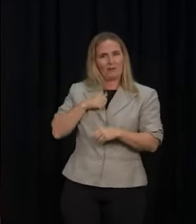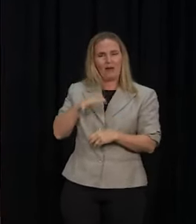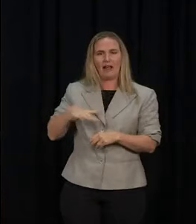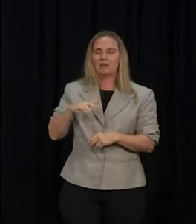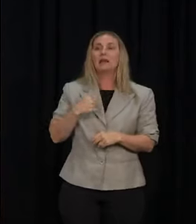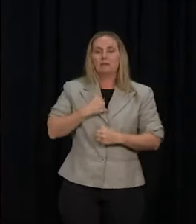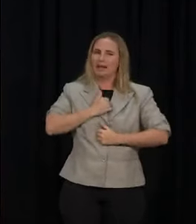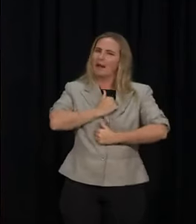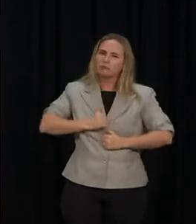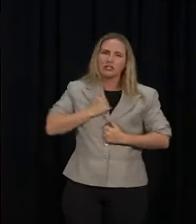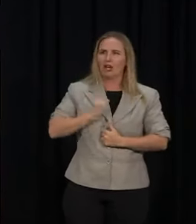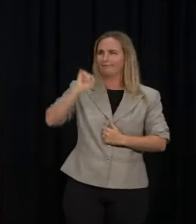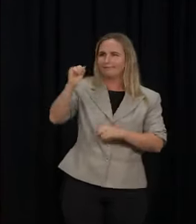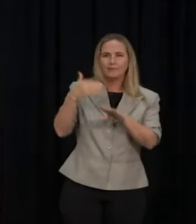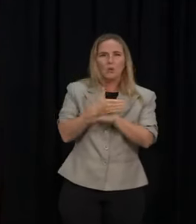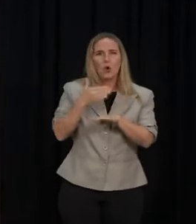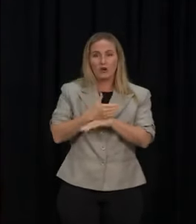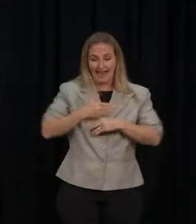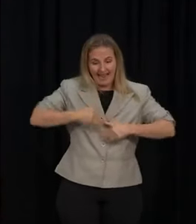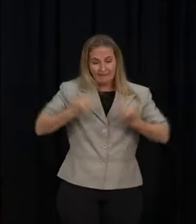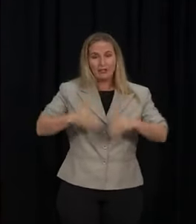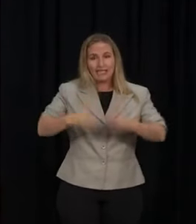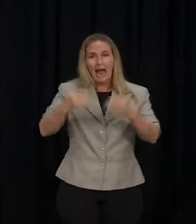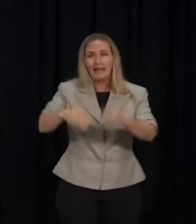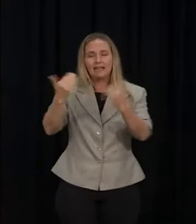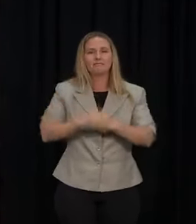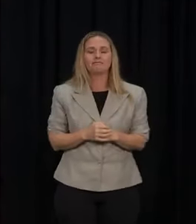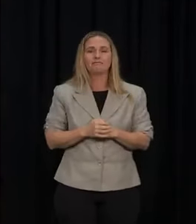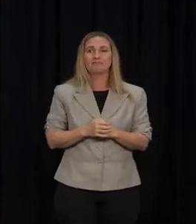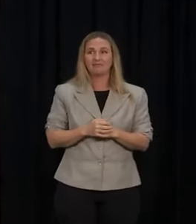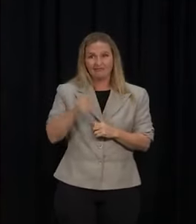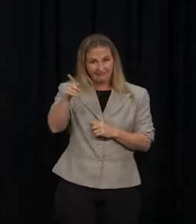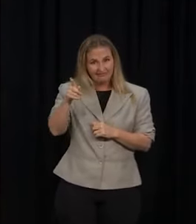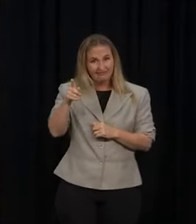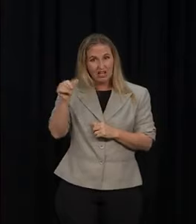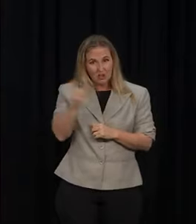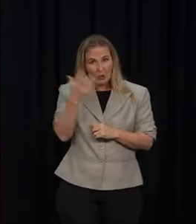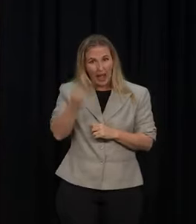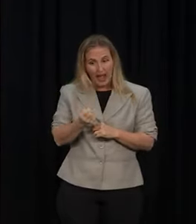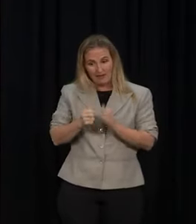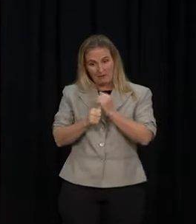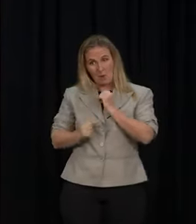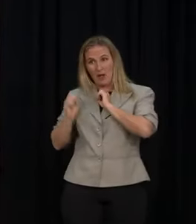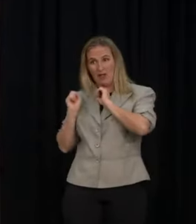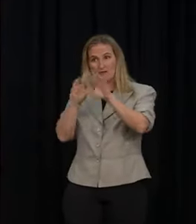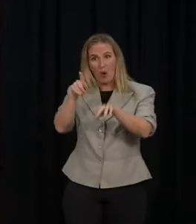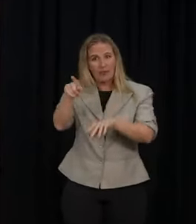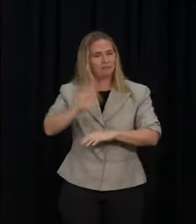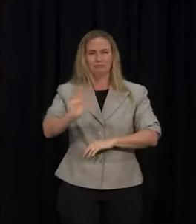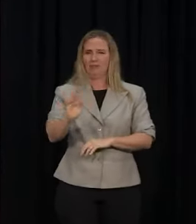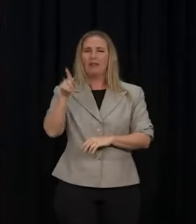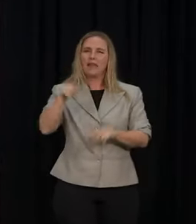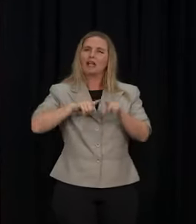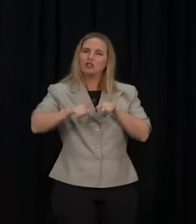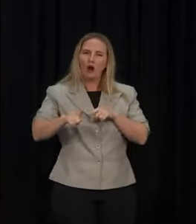job that police officers do on our behalf day in, day out. No one should have to face having human waste thrown at them while they're just trying to keep people